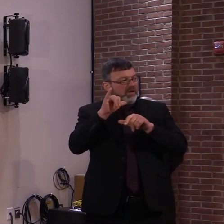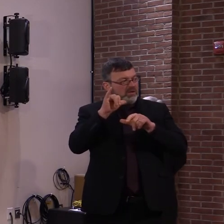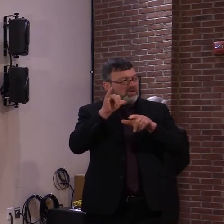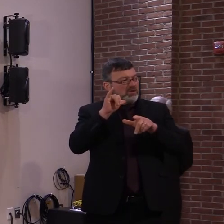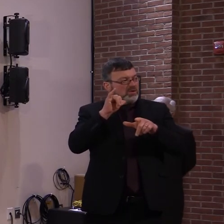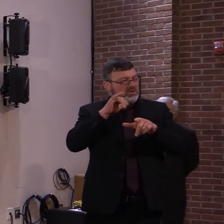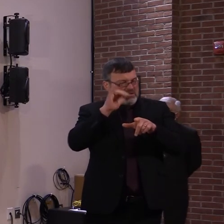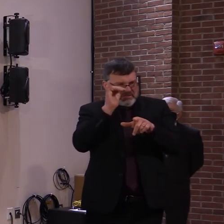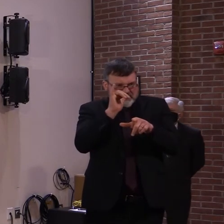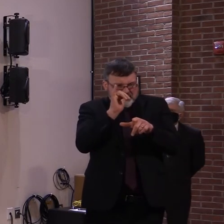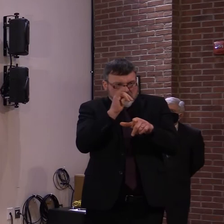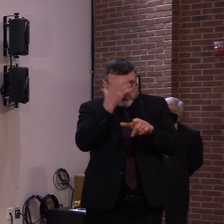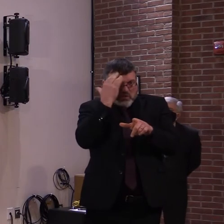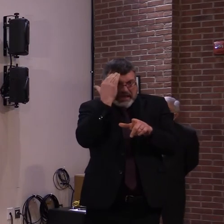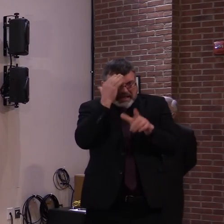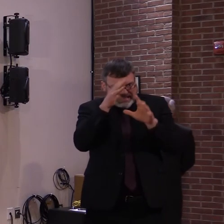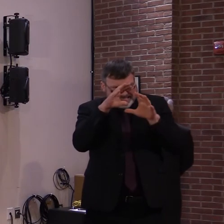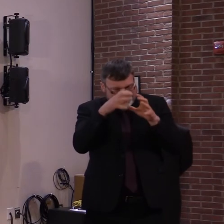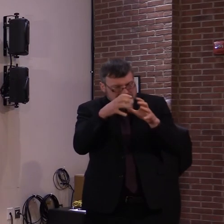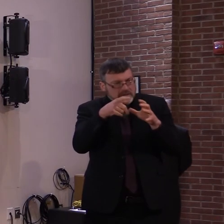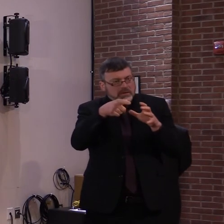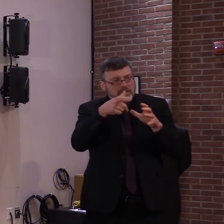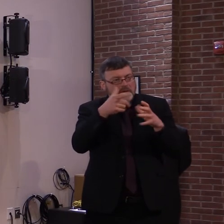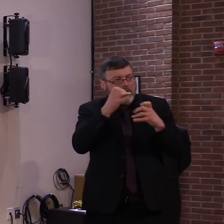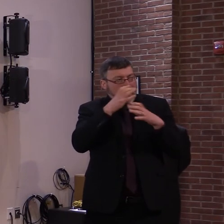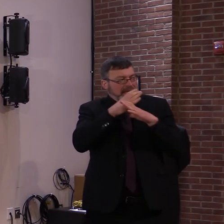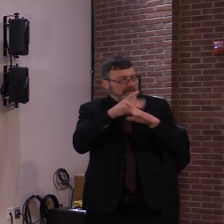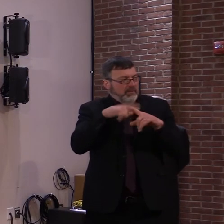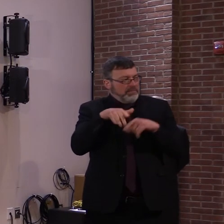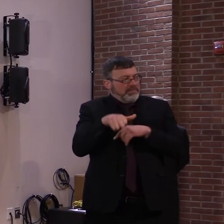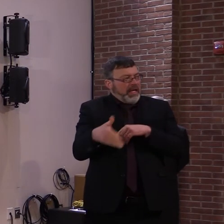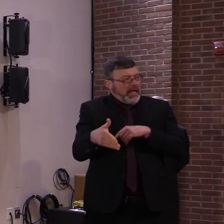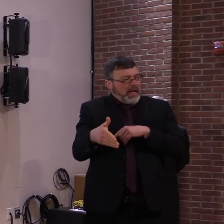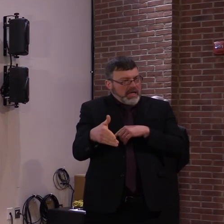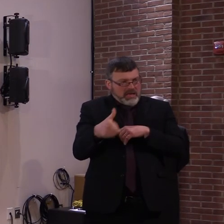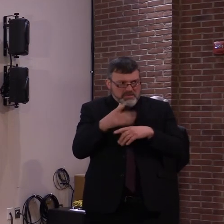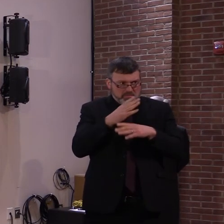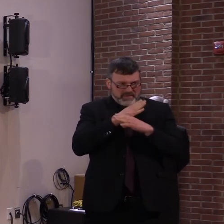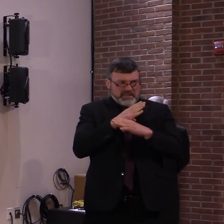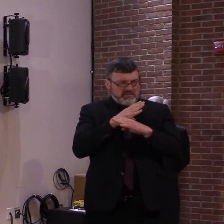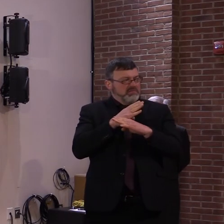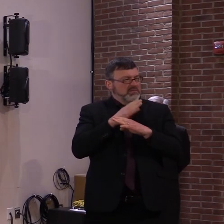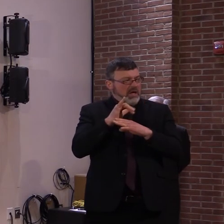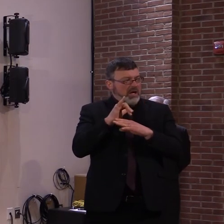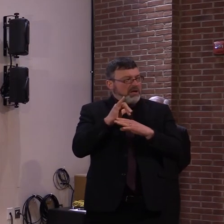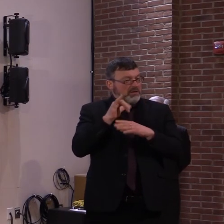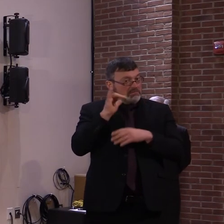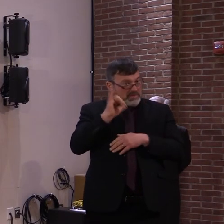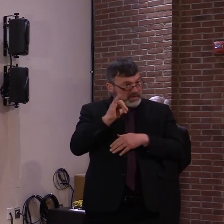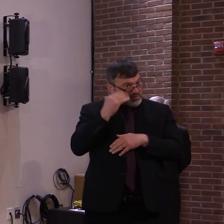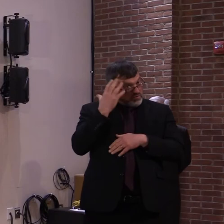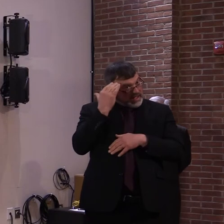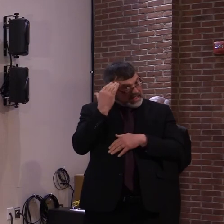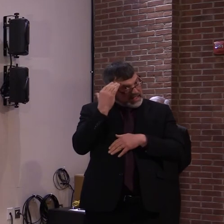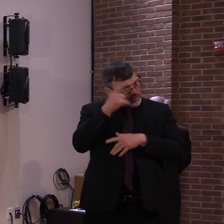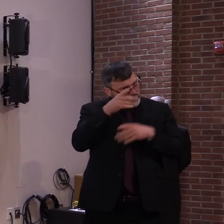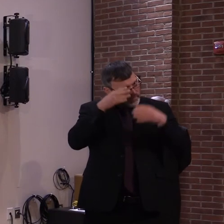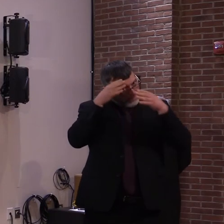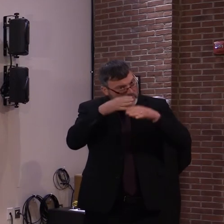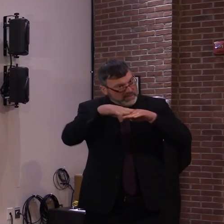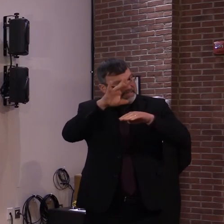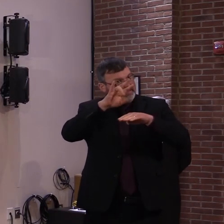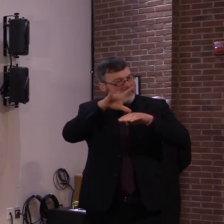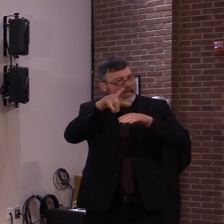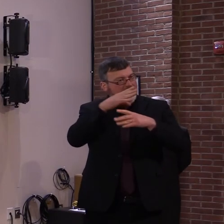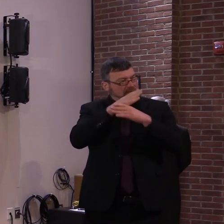are most at risk of contracting the disease like essential workers? And if that's the case, is the state at all concerned that this rollout of the